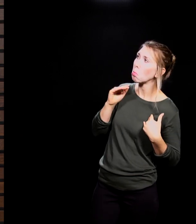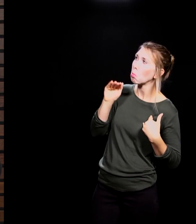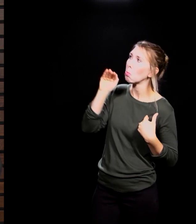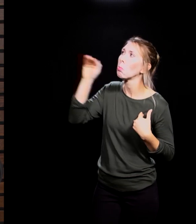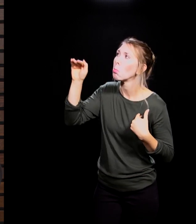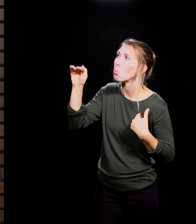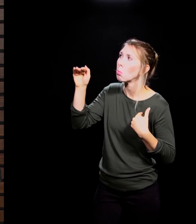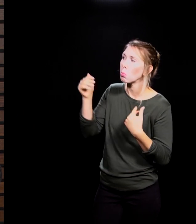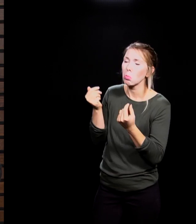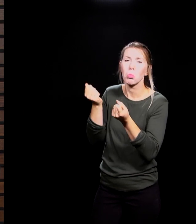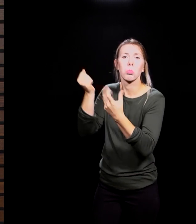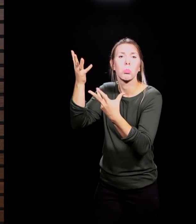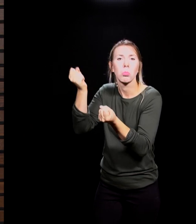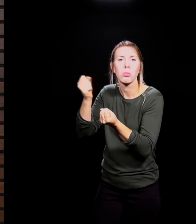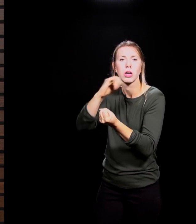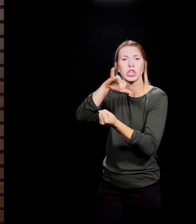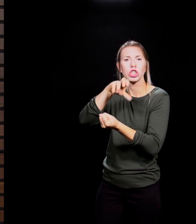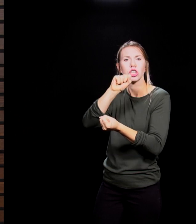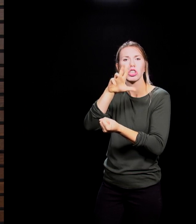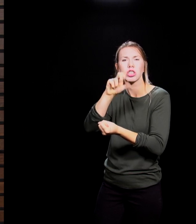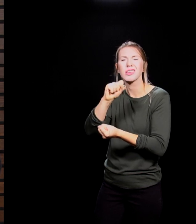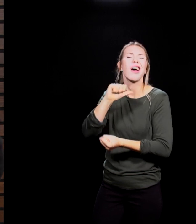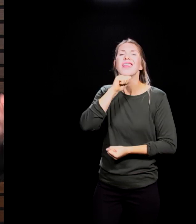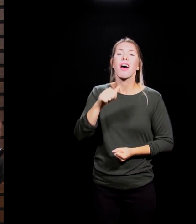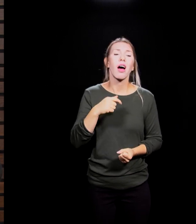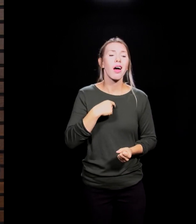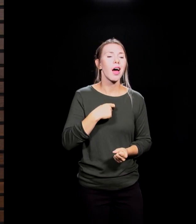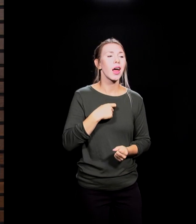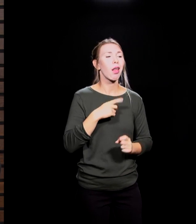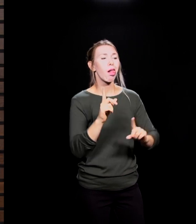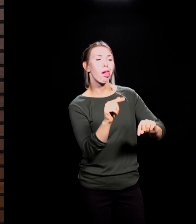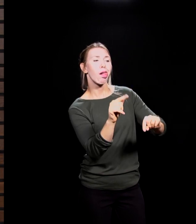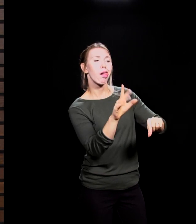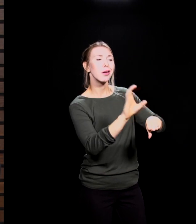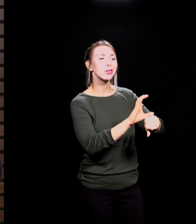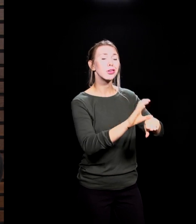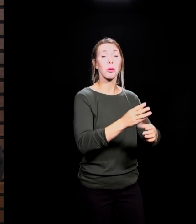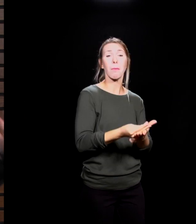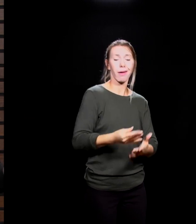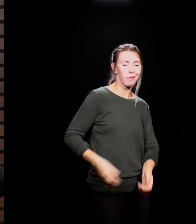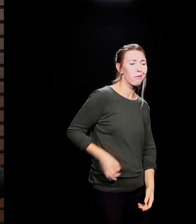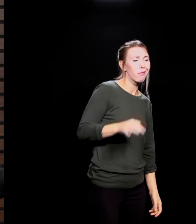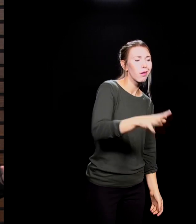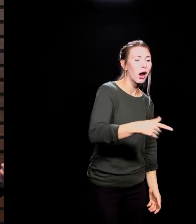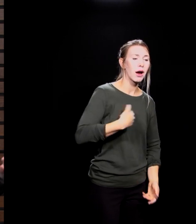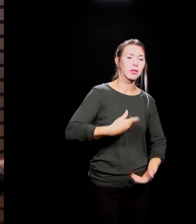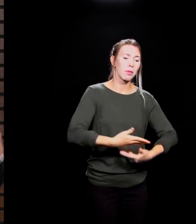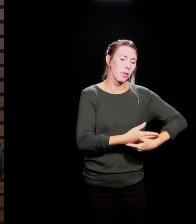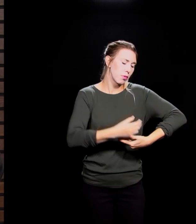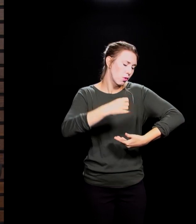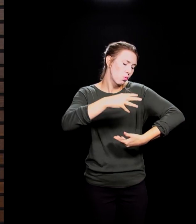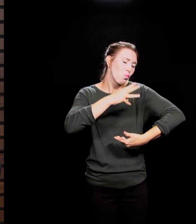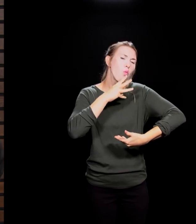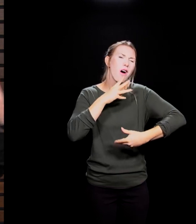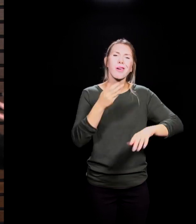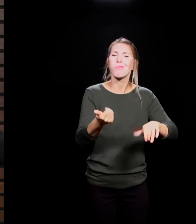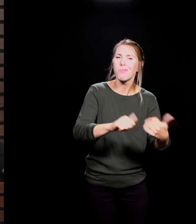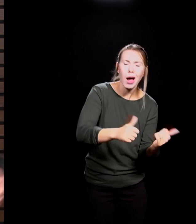went to church, not that you did something religious, you got baptized, you gave money, you memorized a verse, that you went to a camp or a VBS.